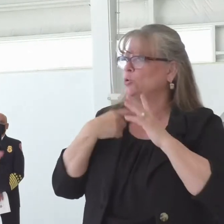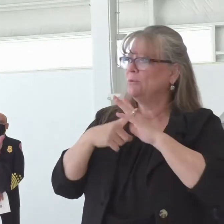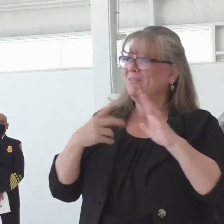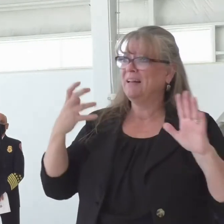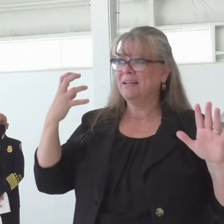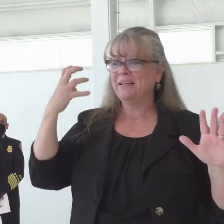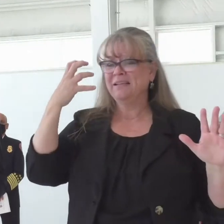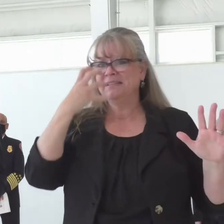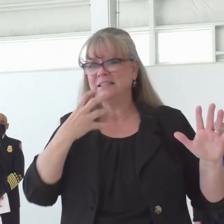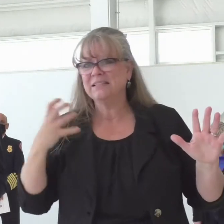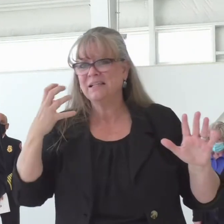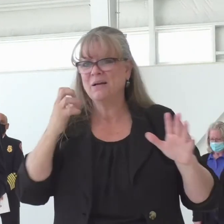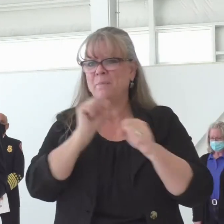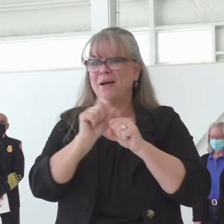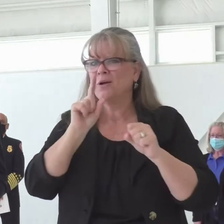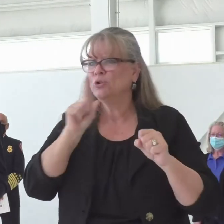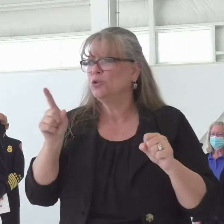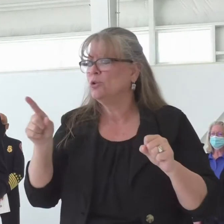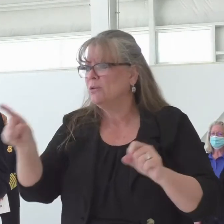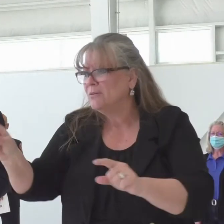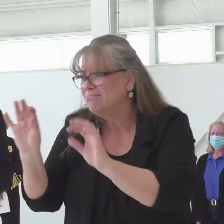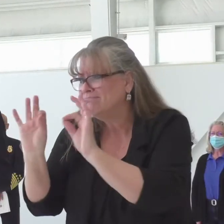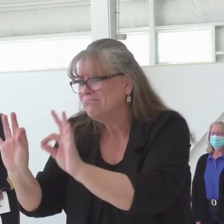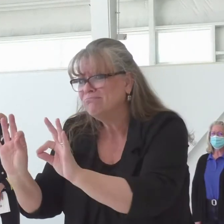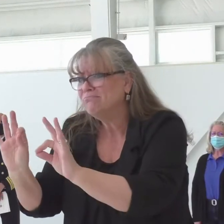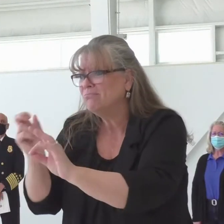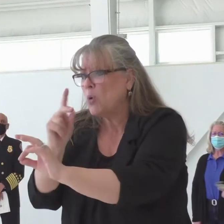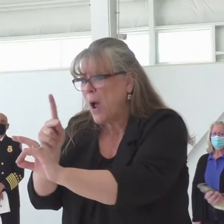okay, and the all clear is there, and everything's fine.